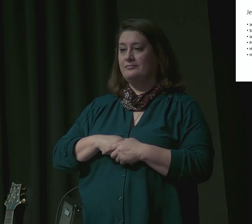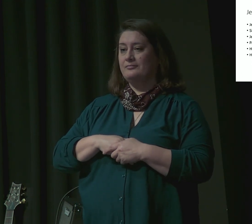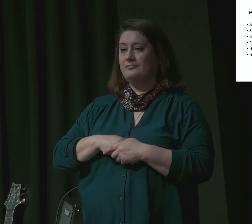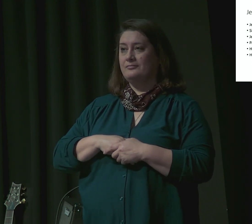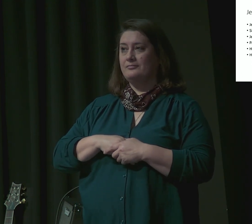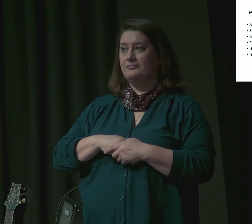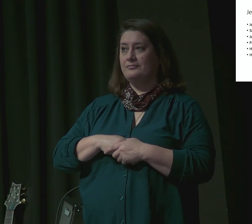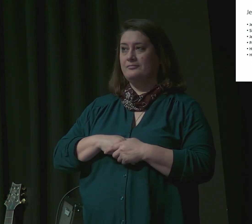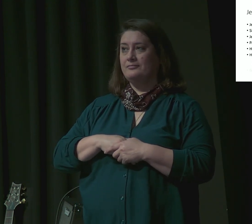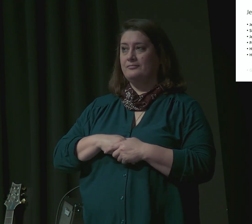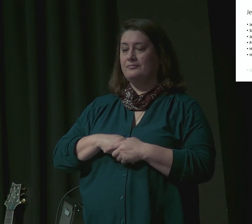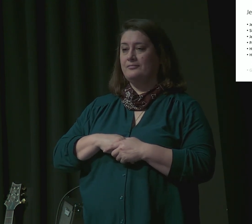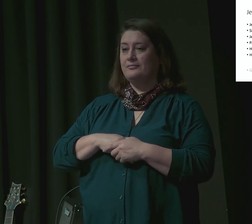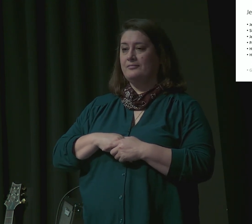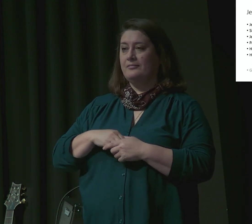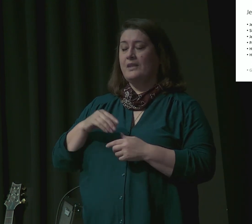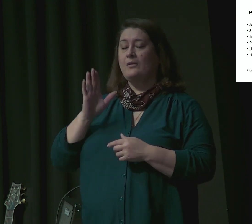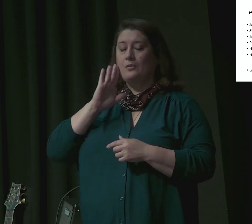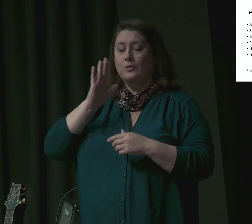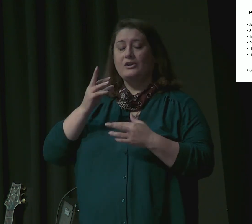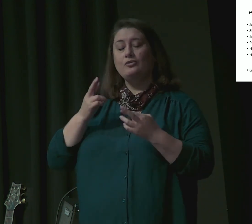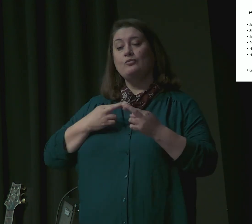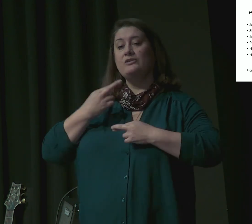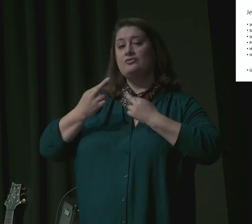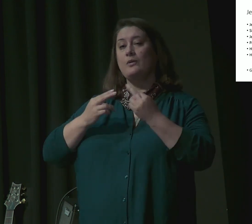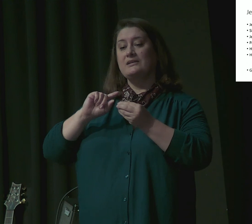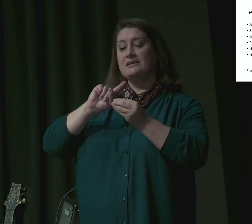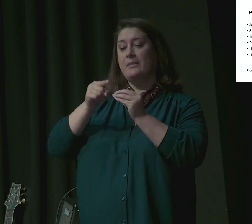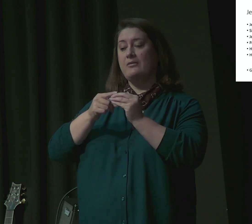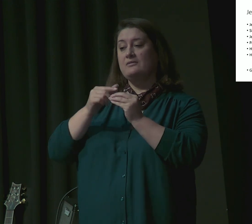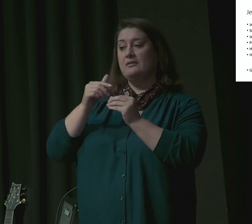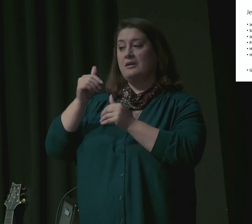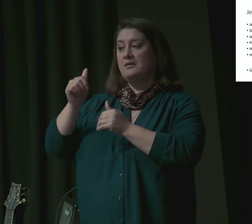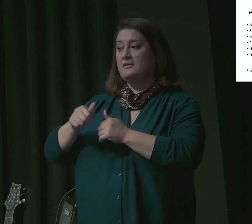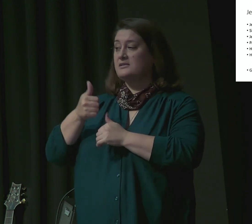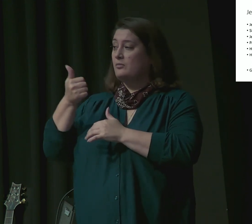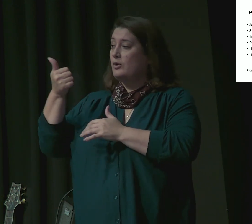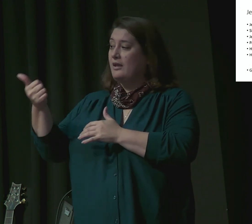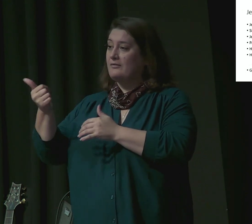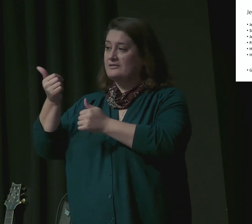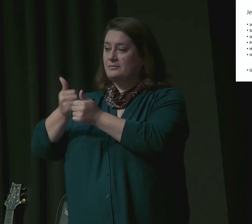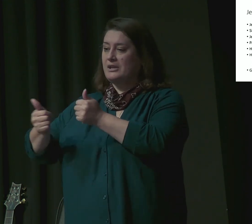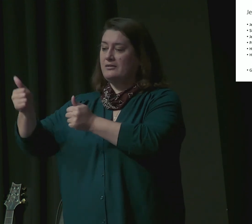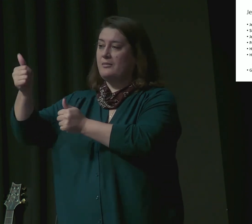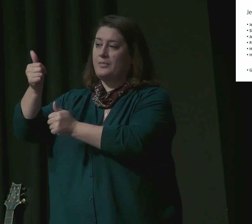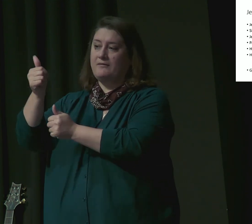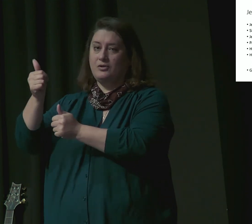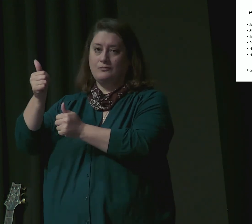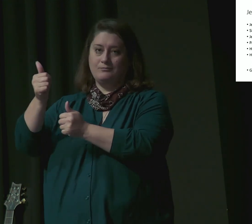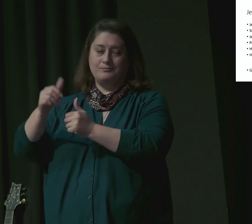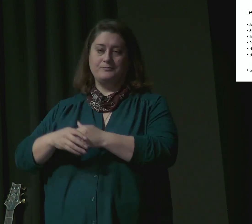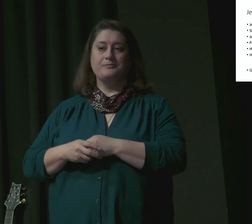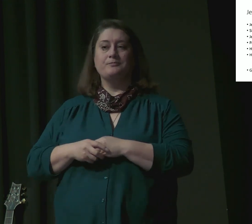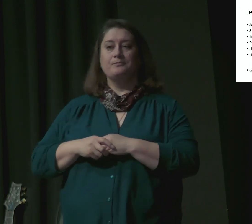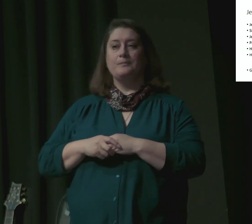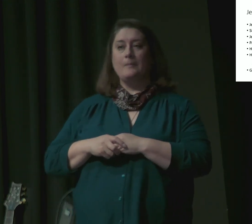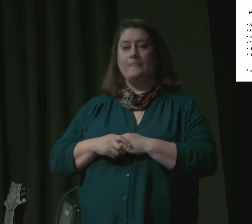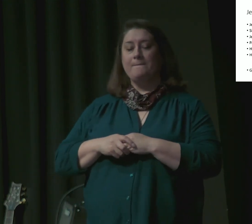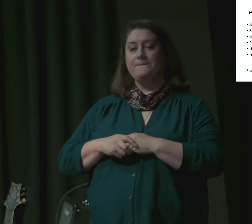may God grant that we will recognize the sin of jealousy that we will repent from it and